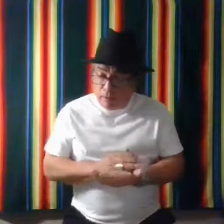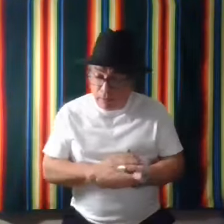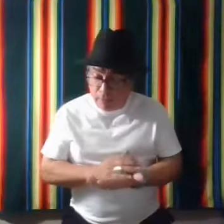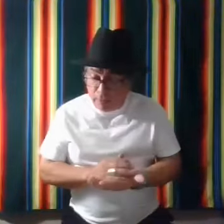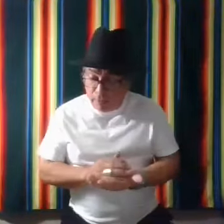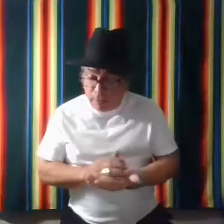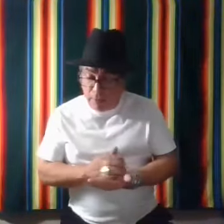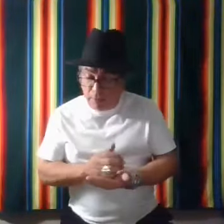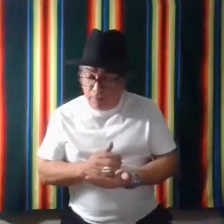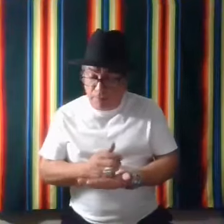Um,